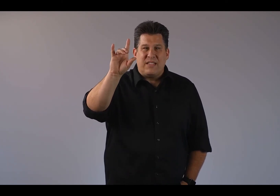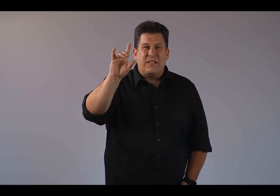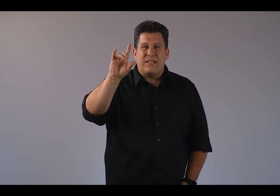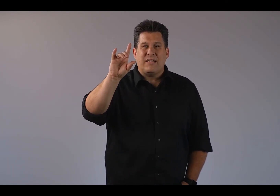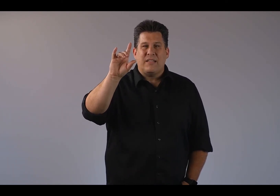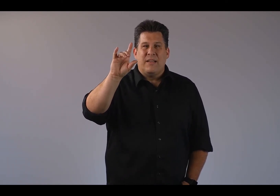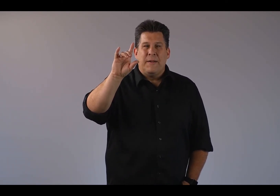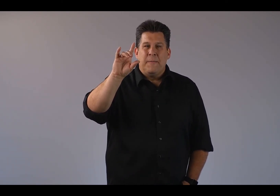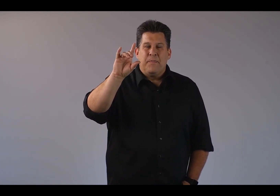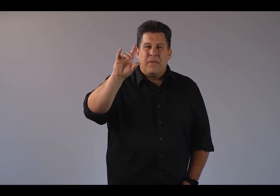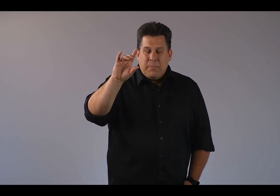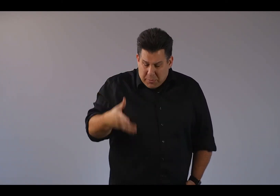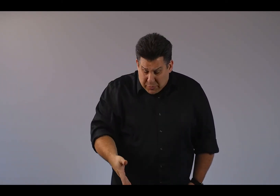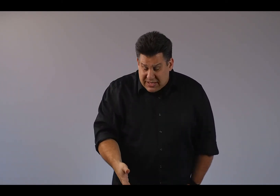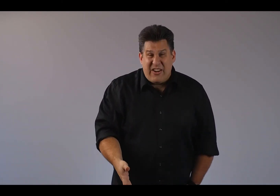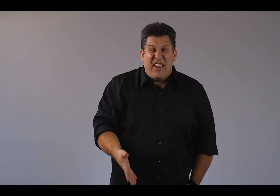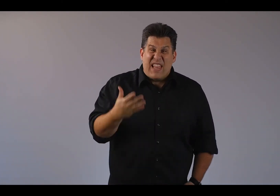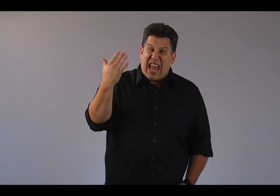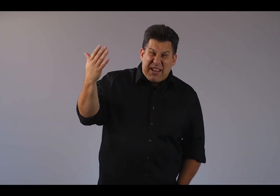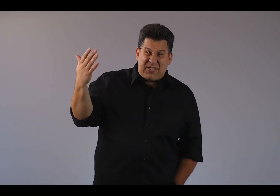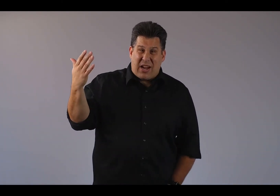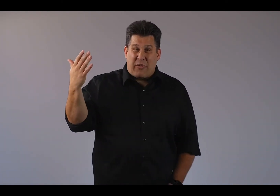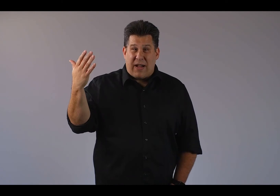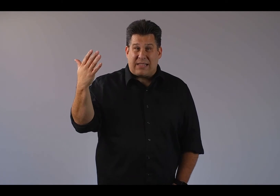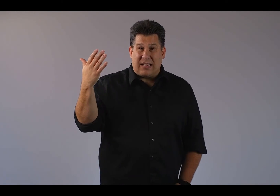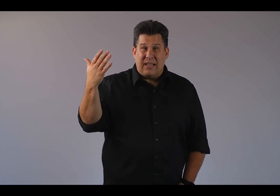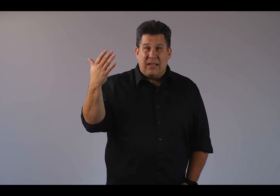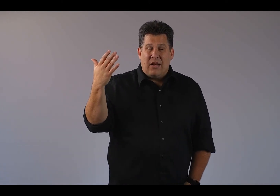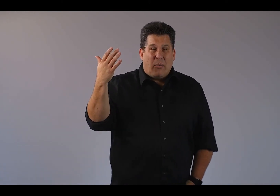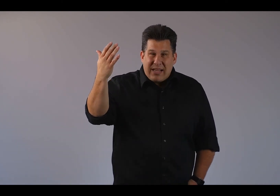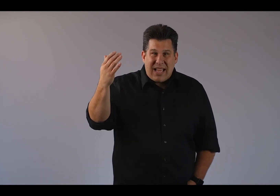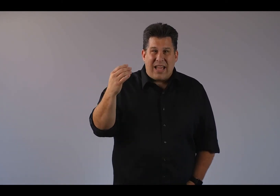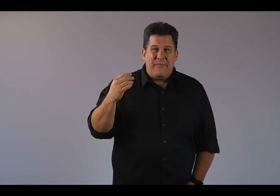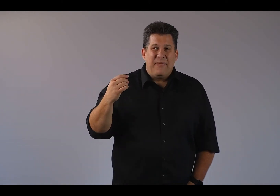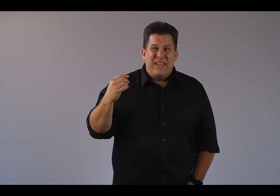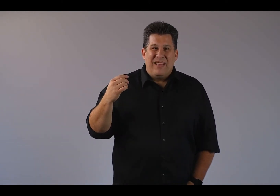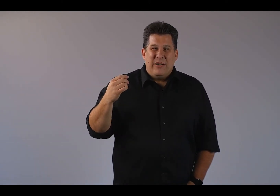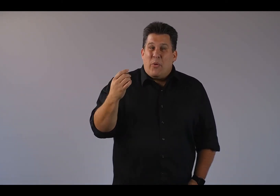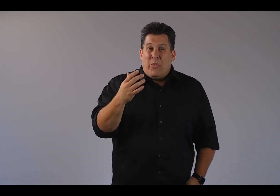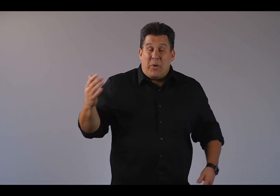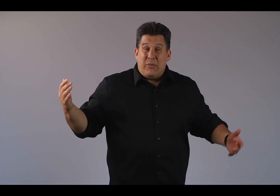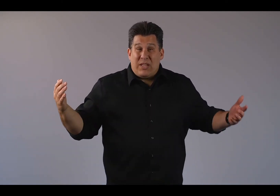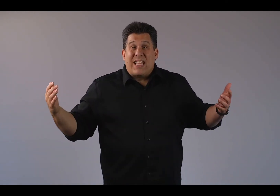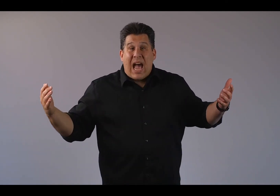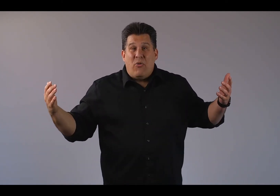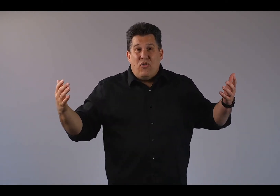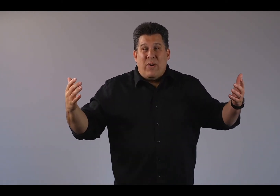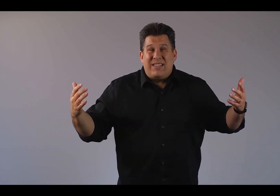still does this. But what we see here, even the livestock were fasting. Why is that? What does a cow do when it's